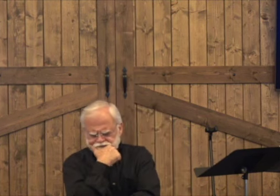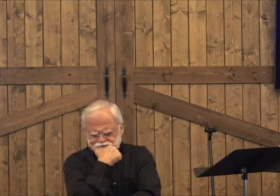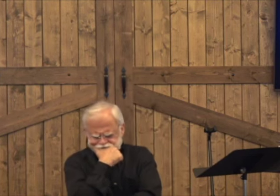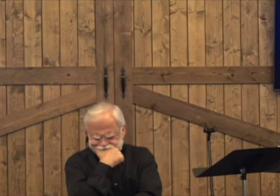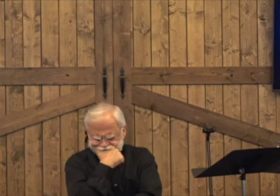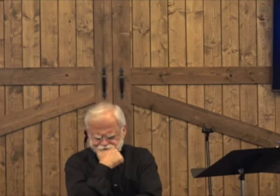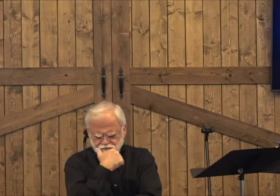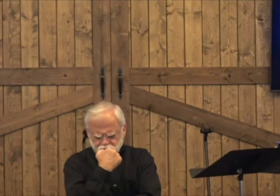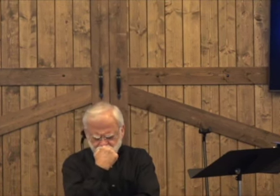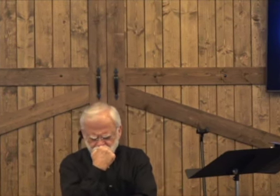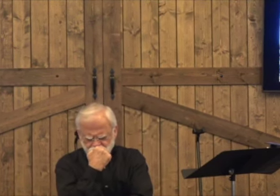Yeah,